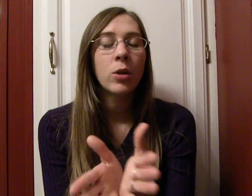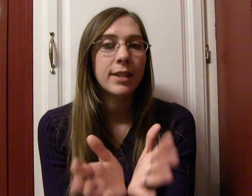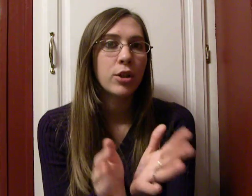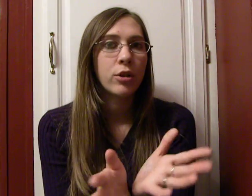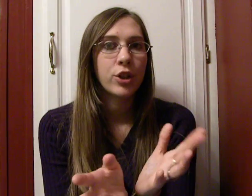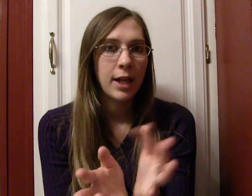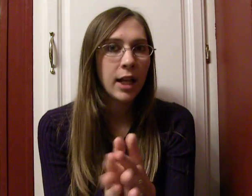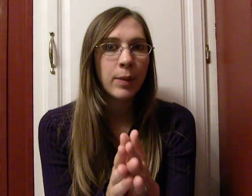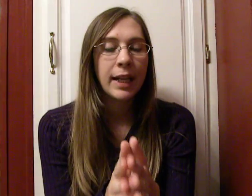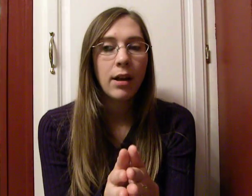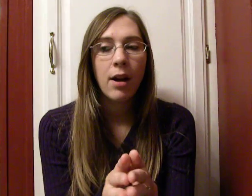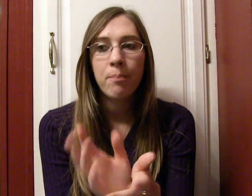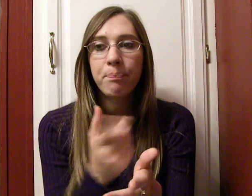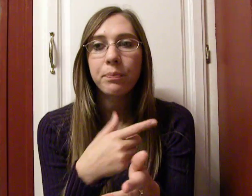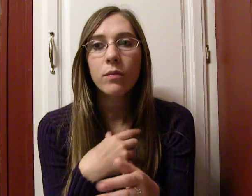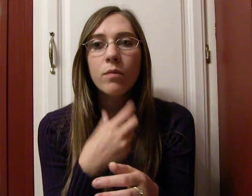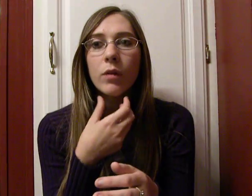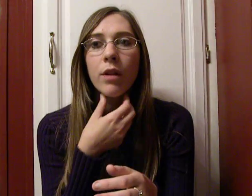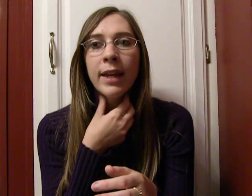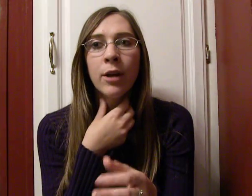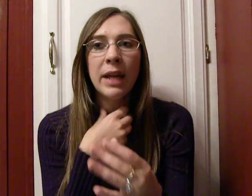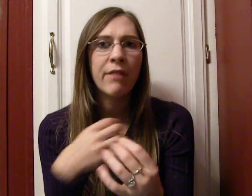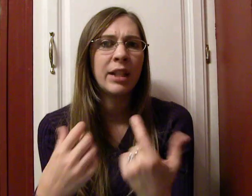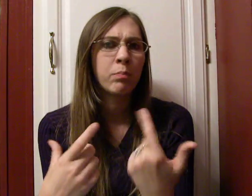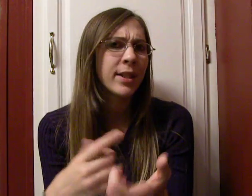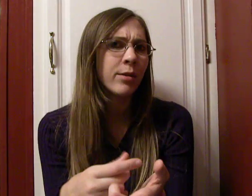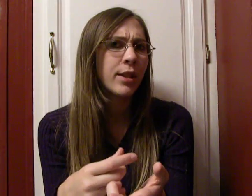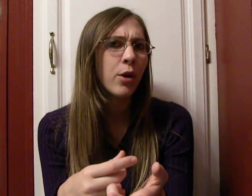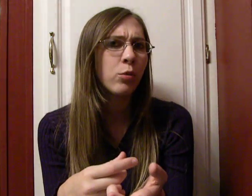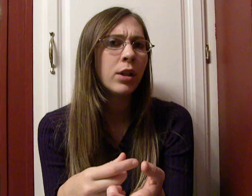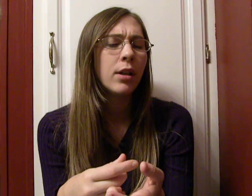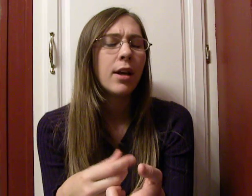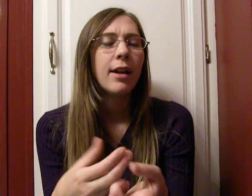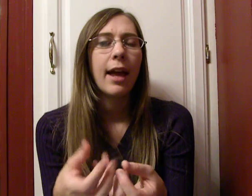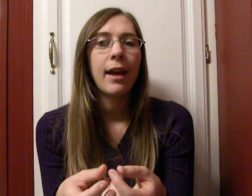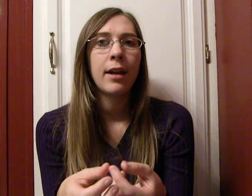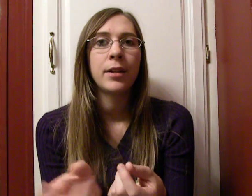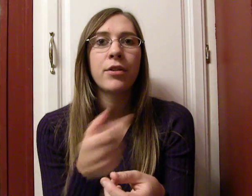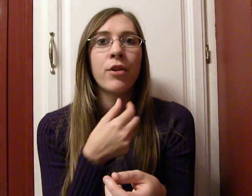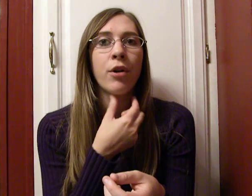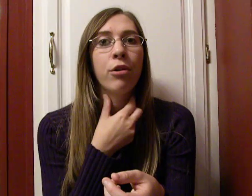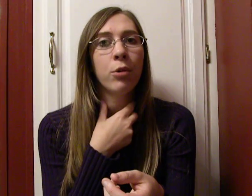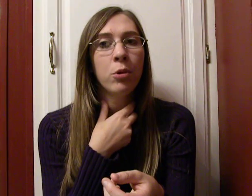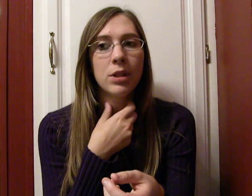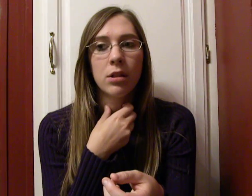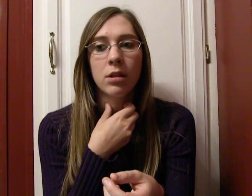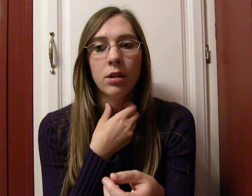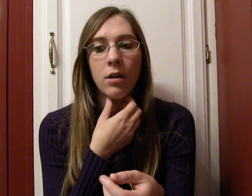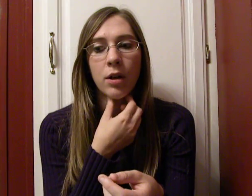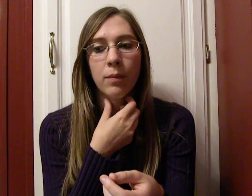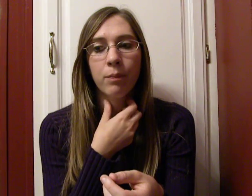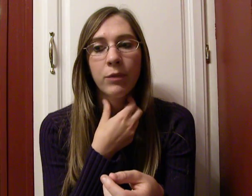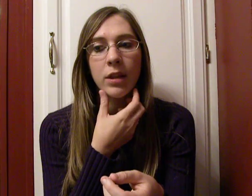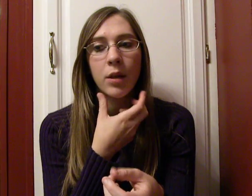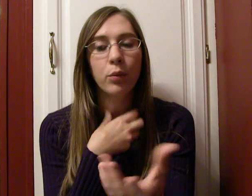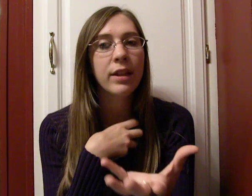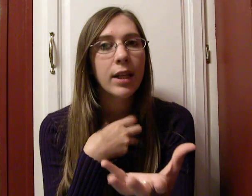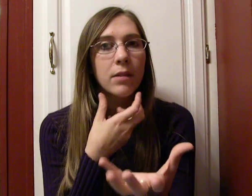adults and children, anybody, um, they don't have any muscle tone, and their throat, um, like the breathing